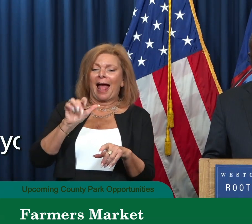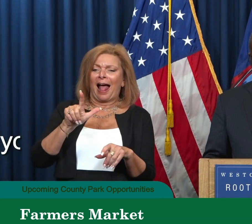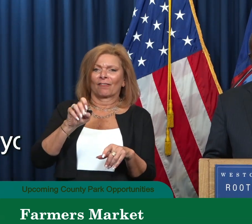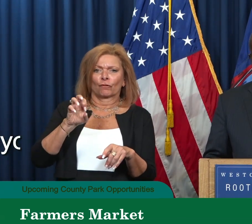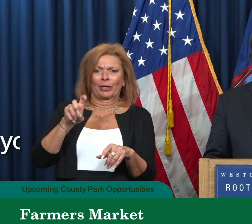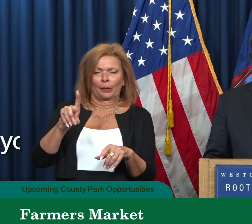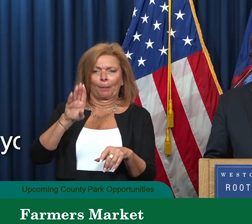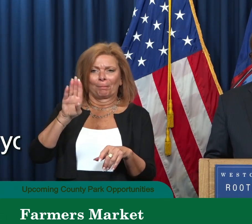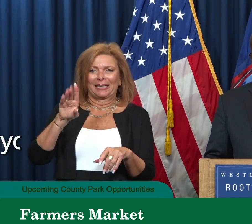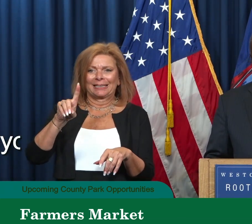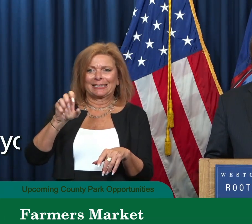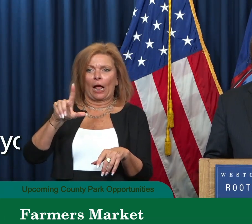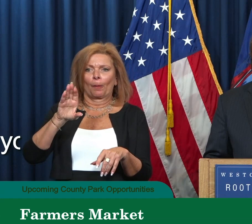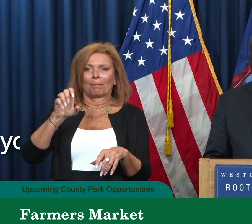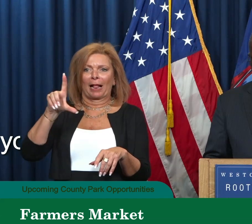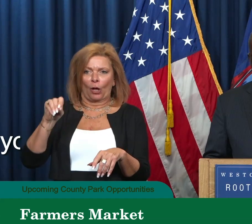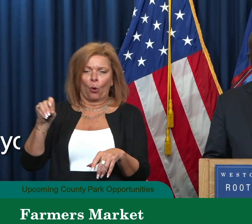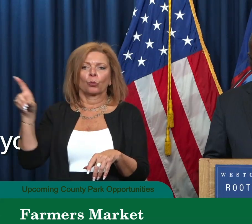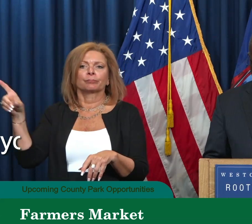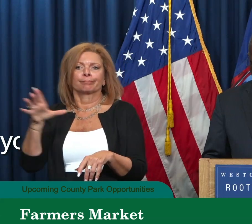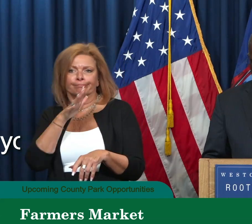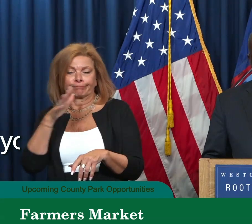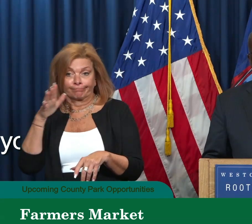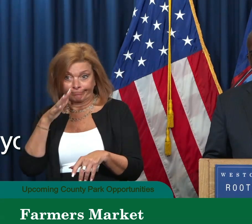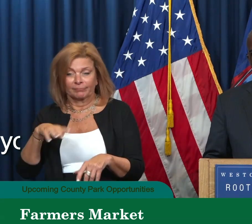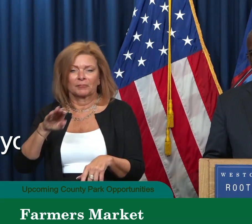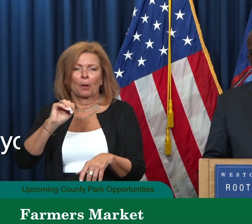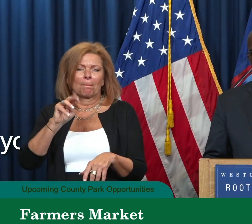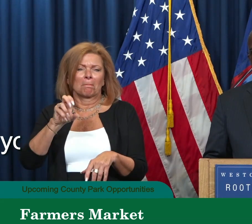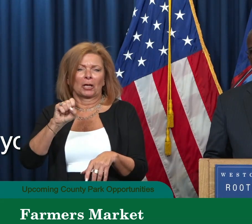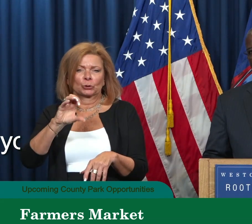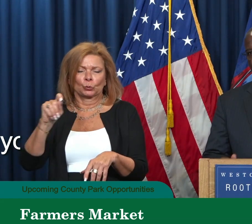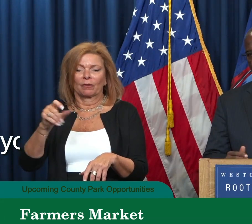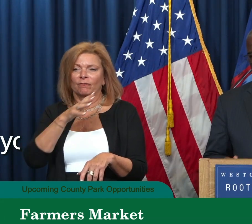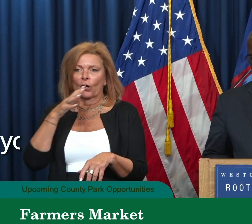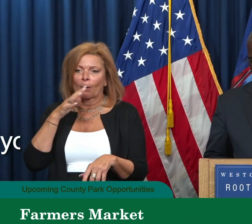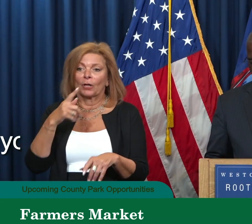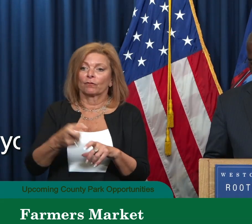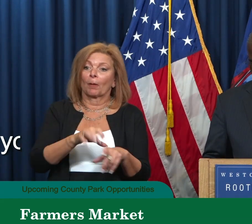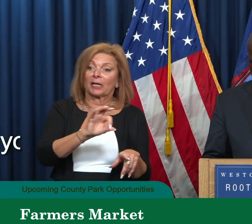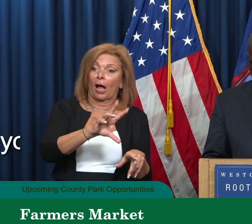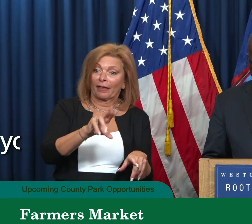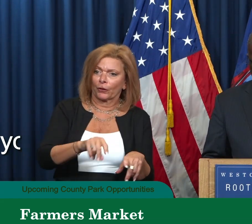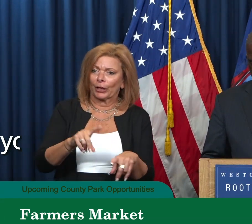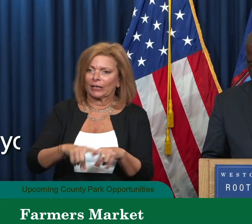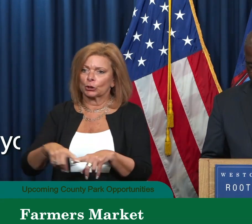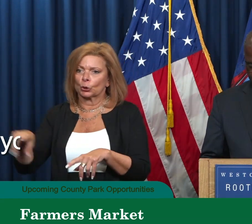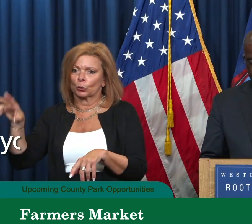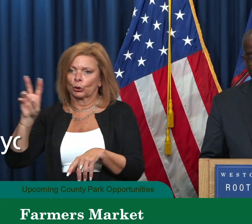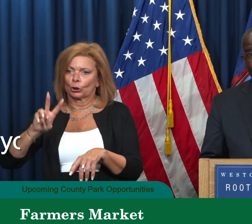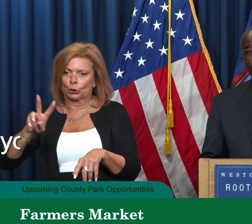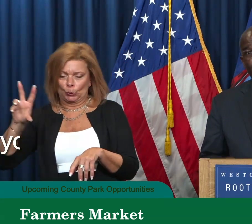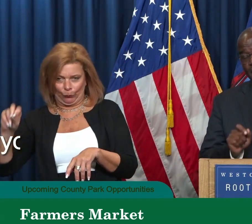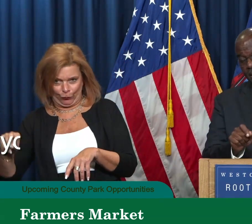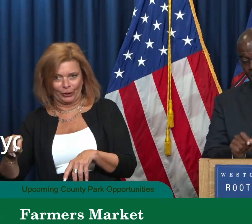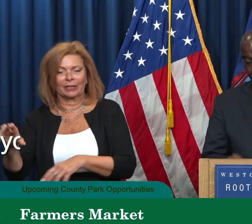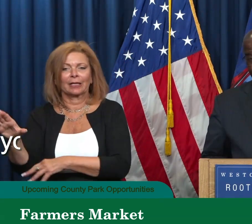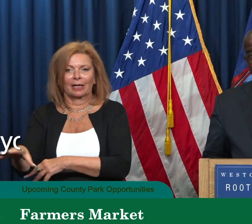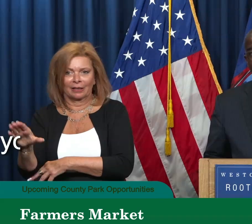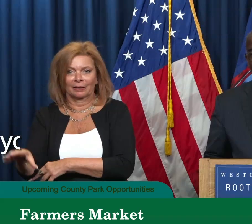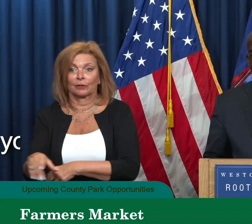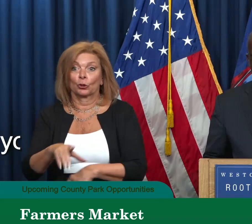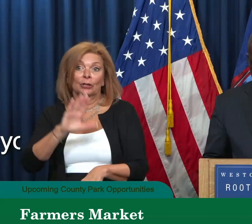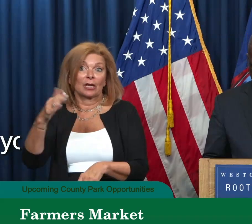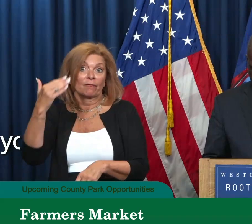That's from nine thirty a.m. to two thirty p.m. And you never know which officials are going to show up and maybe do some poking